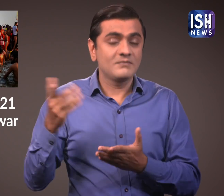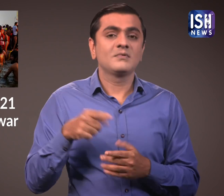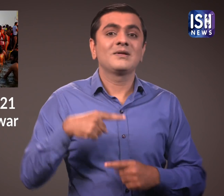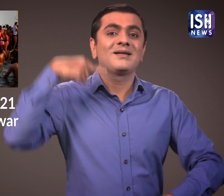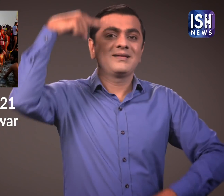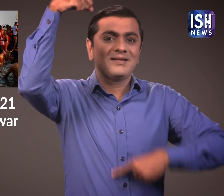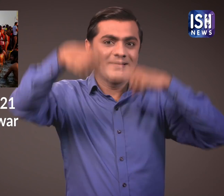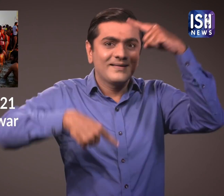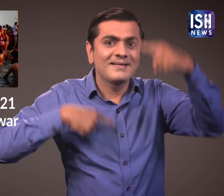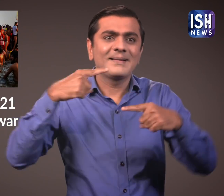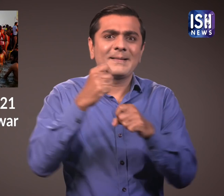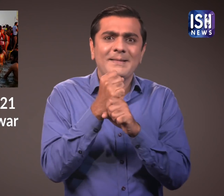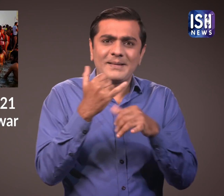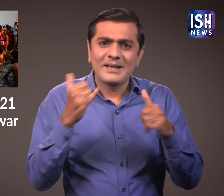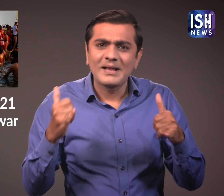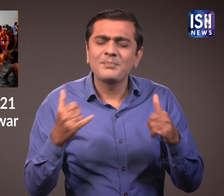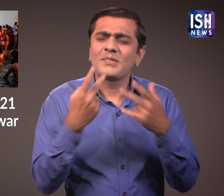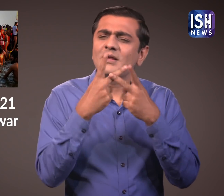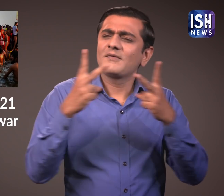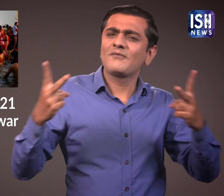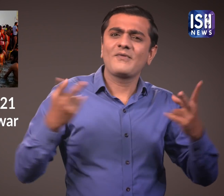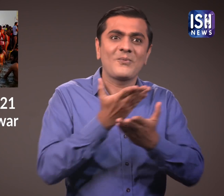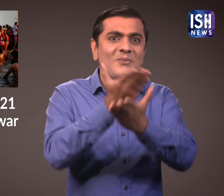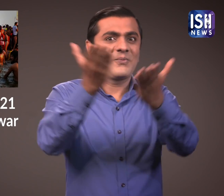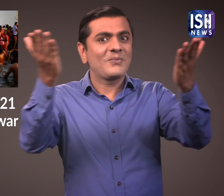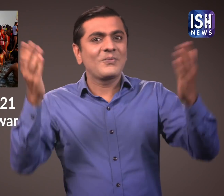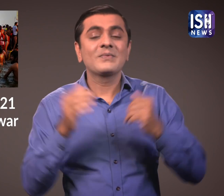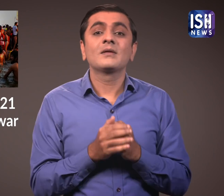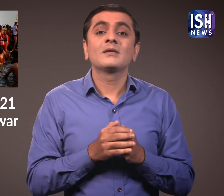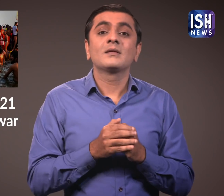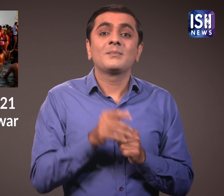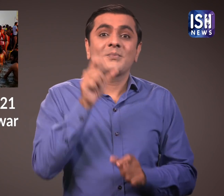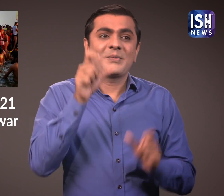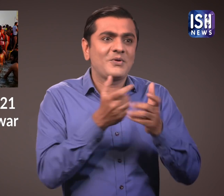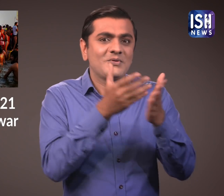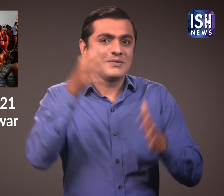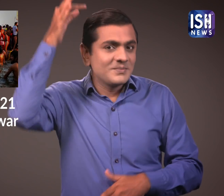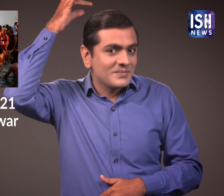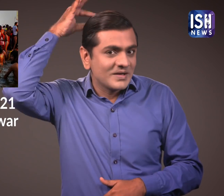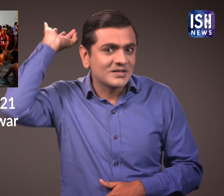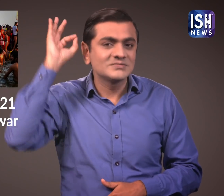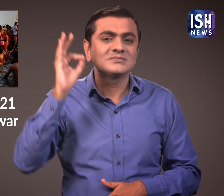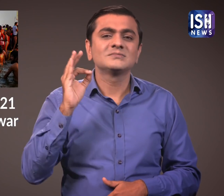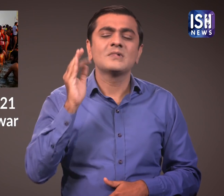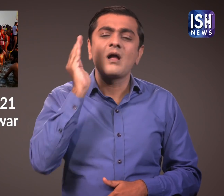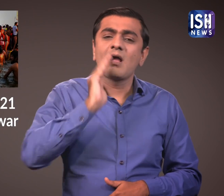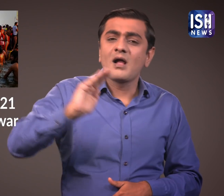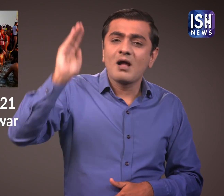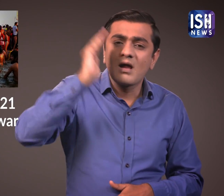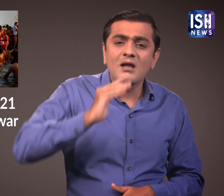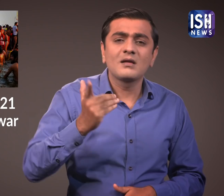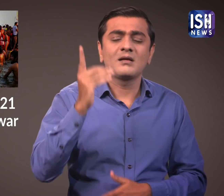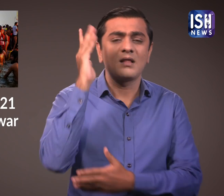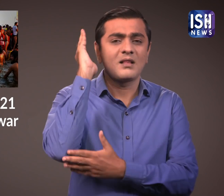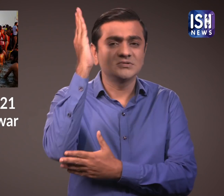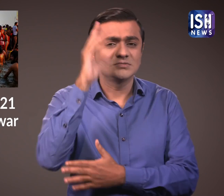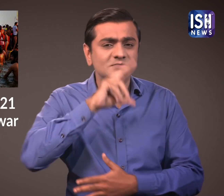During the festival, saints sing hymns, give